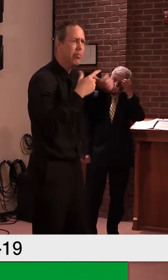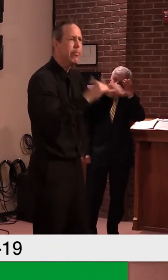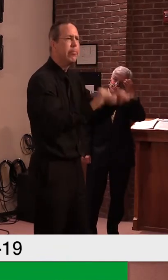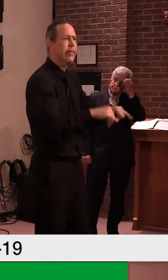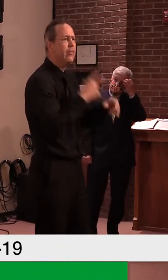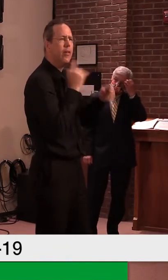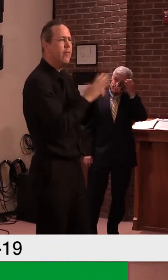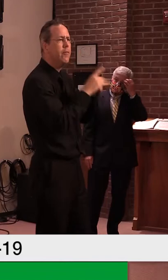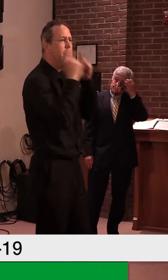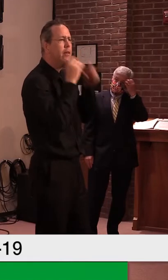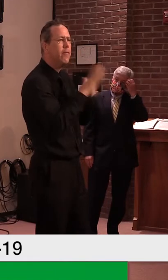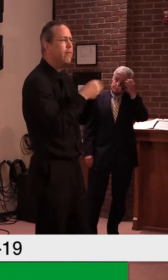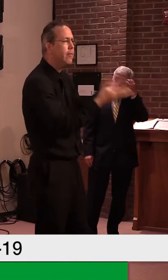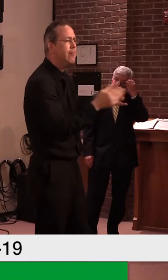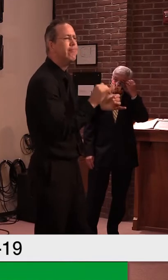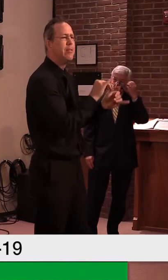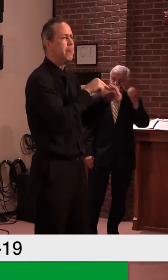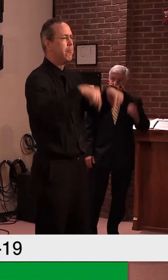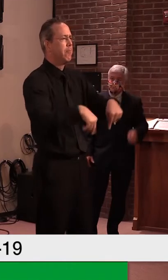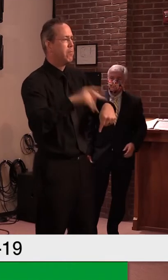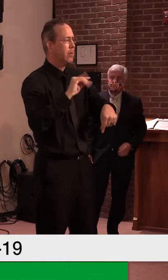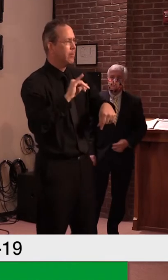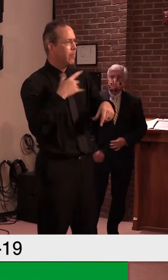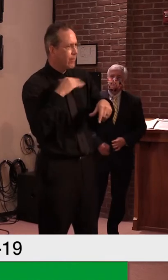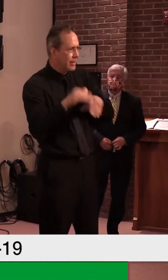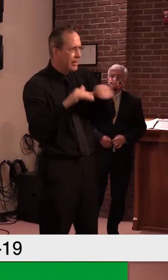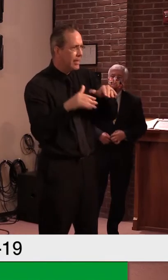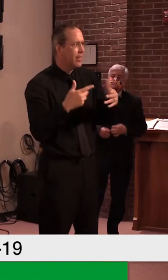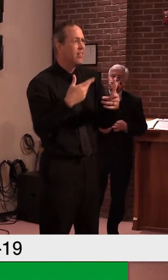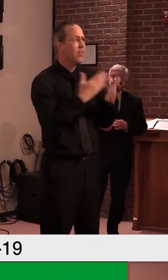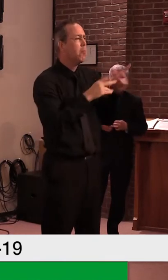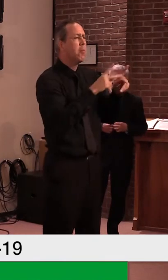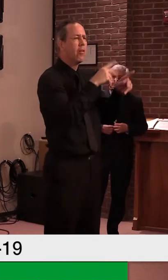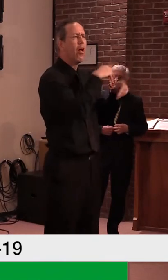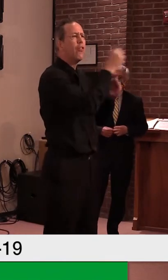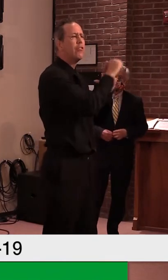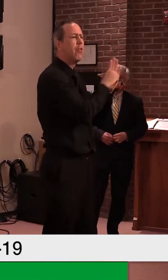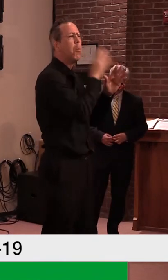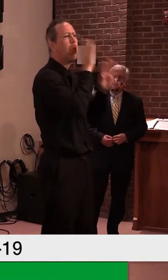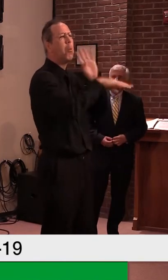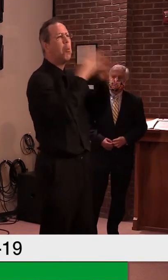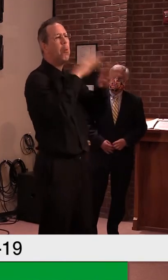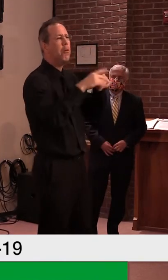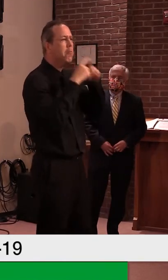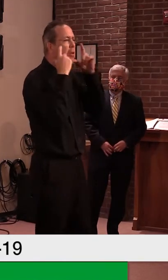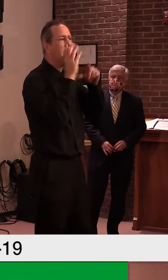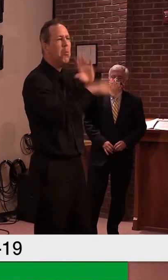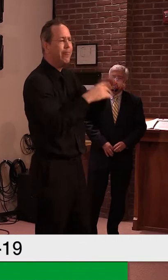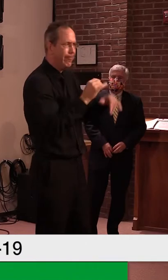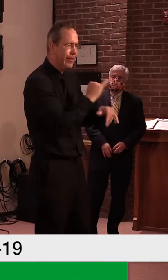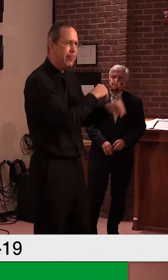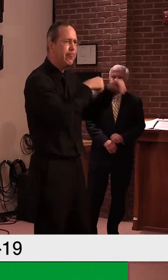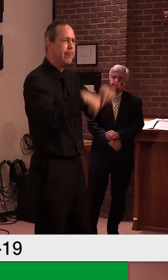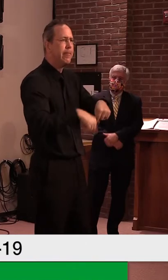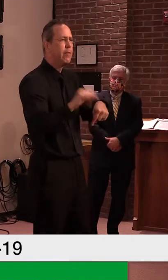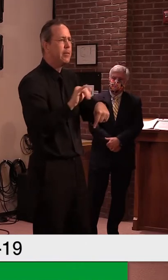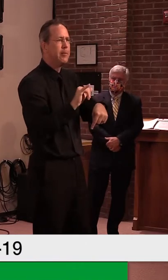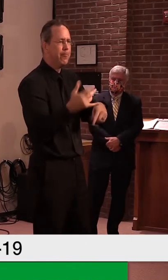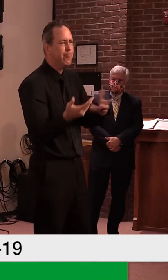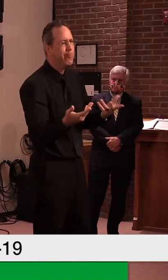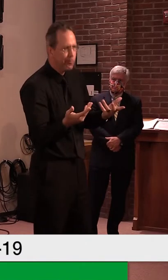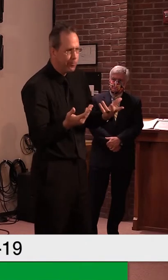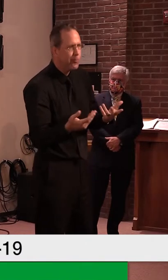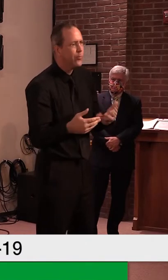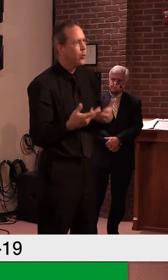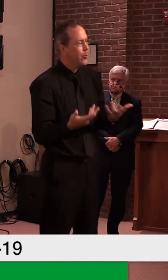percent, regardless of, uh, the enforcement measures that they put into place. Um, it just hasn't helped. Uh, so, um,